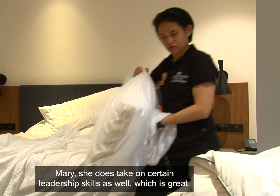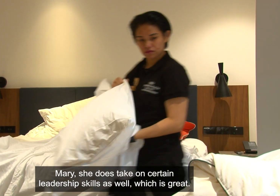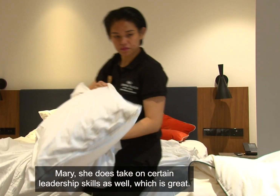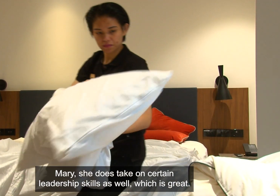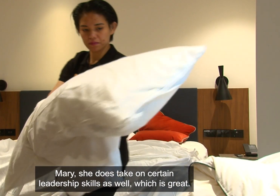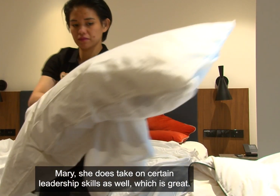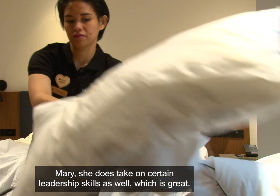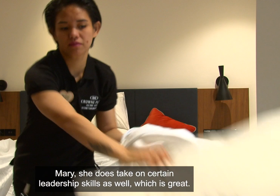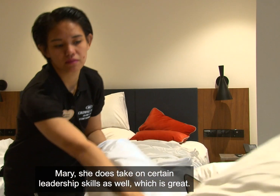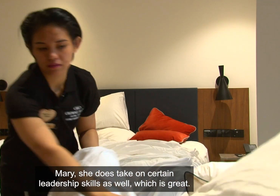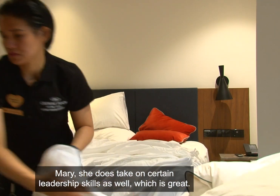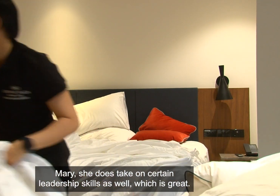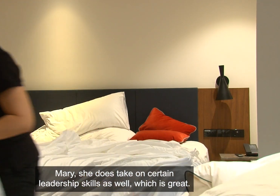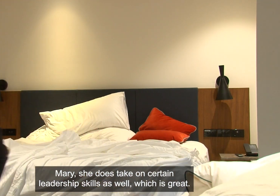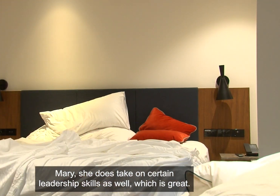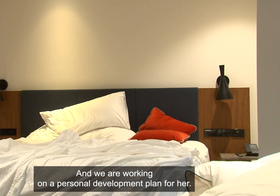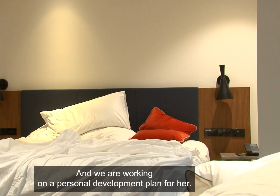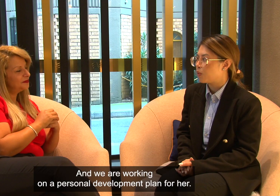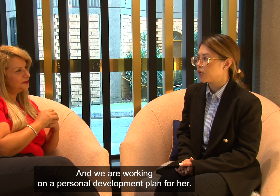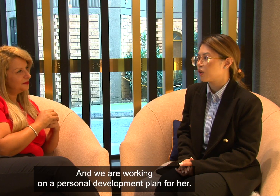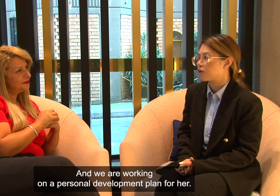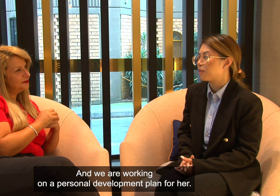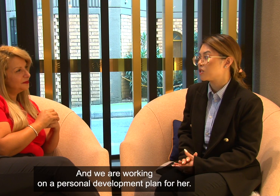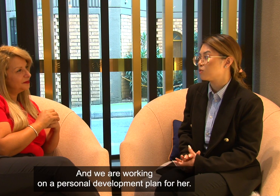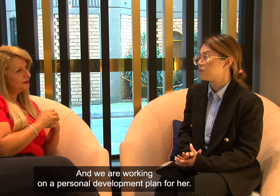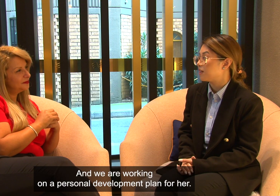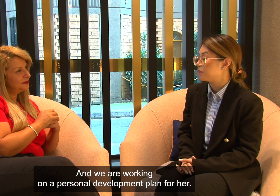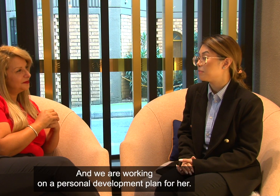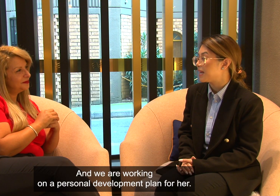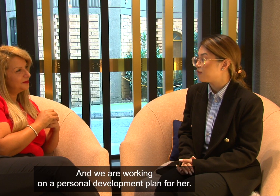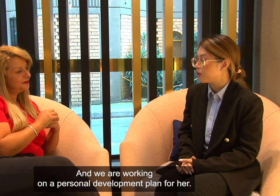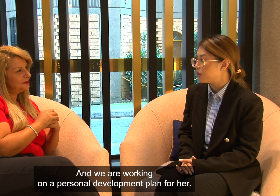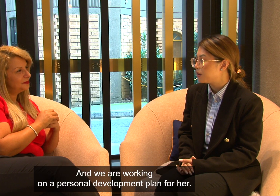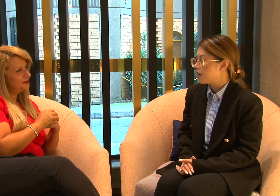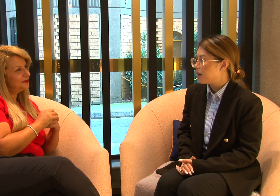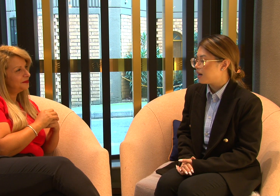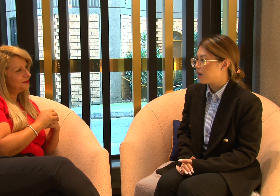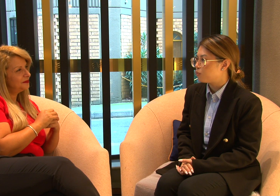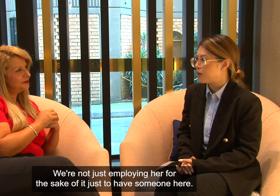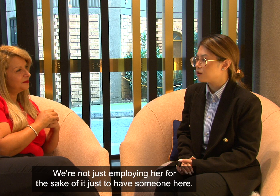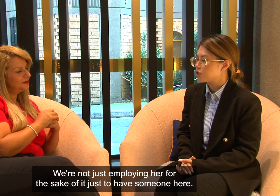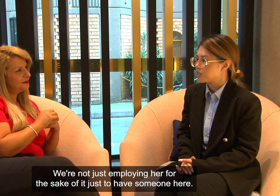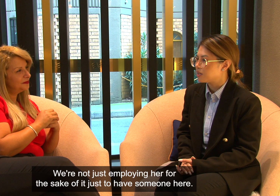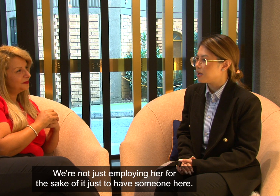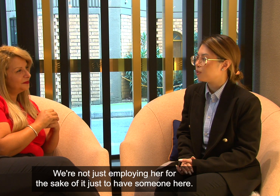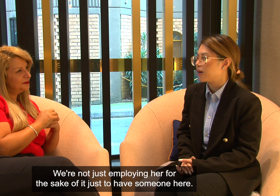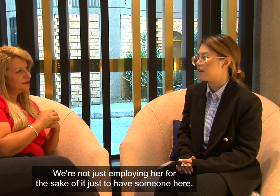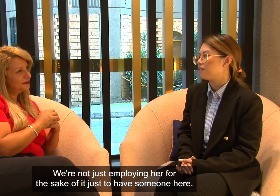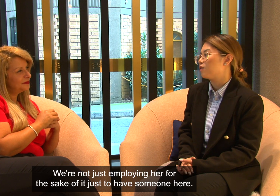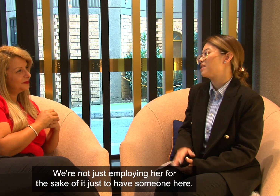leadership skills as well, which is great and we are working on a personal development plan for her. We're not just employing her for